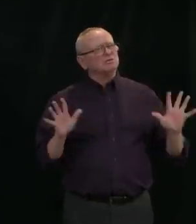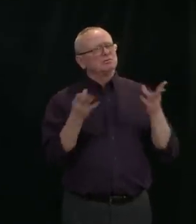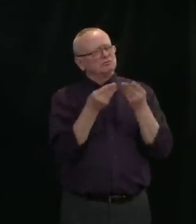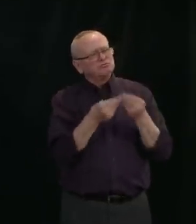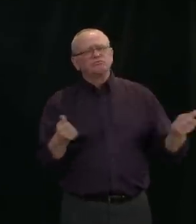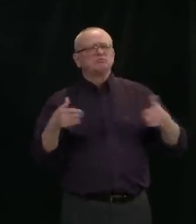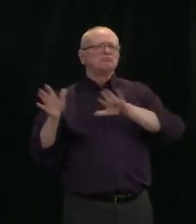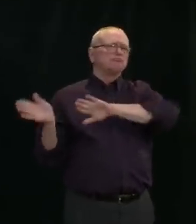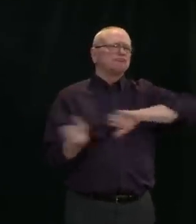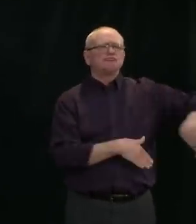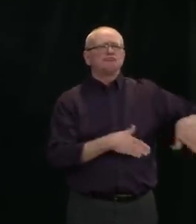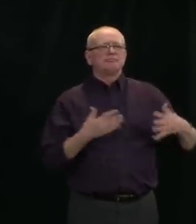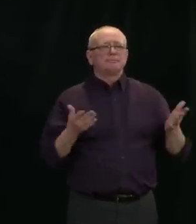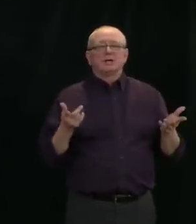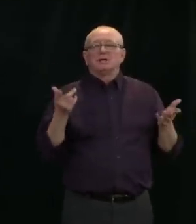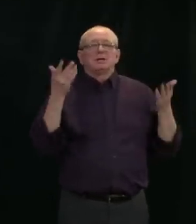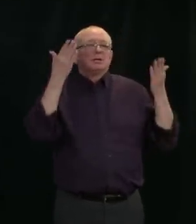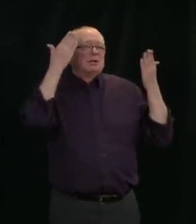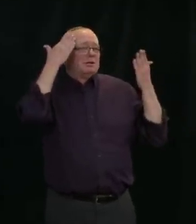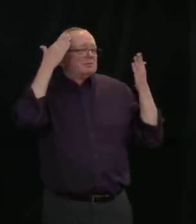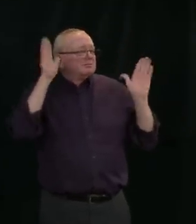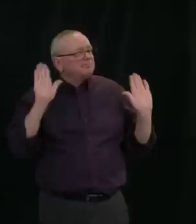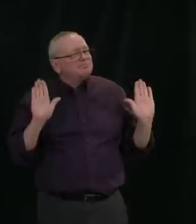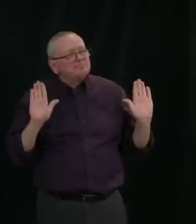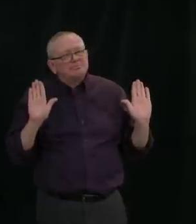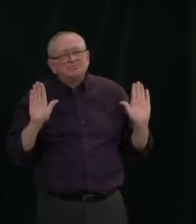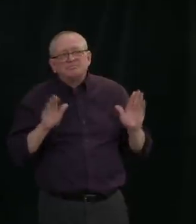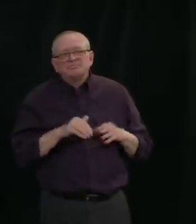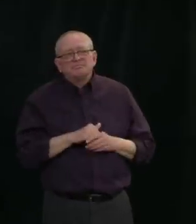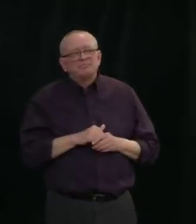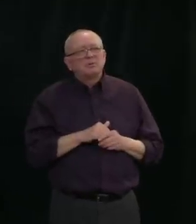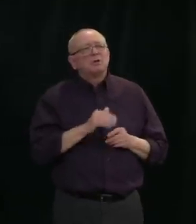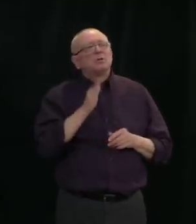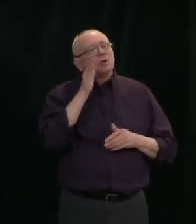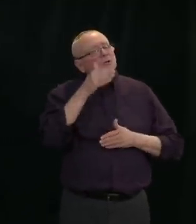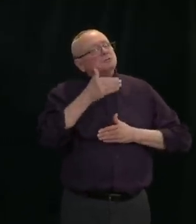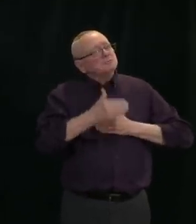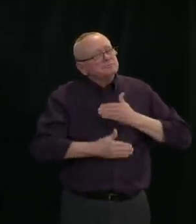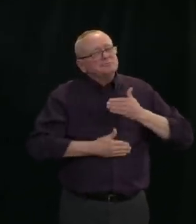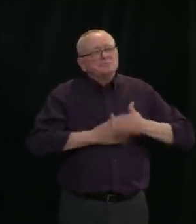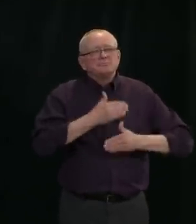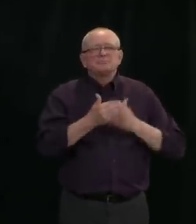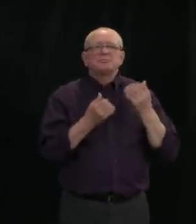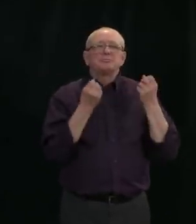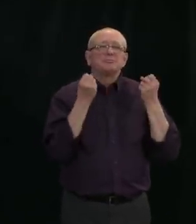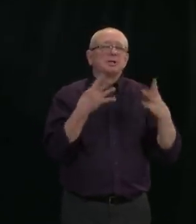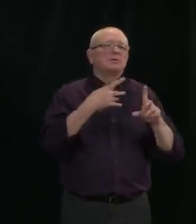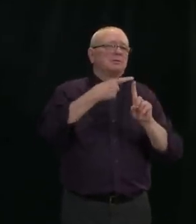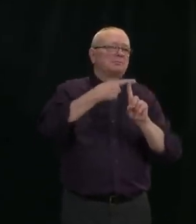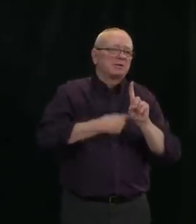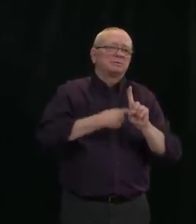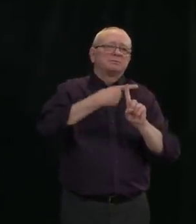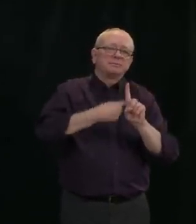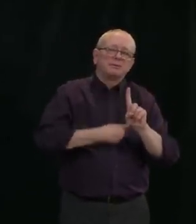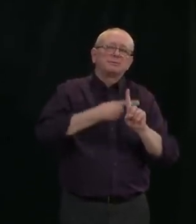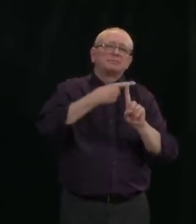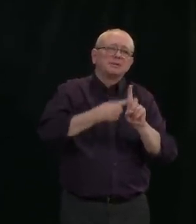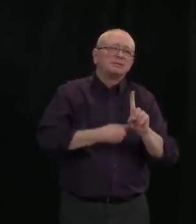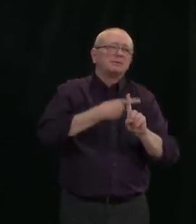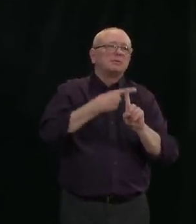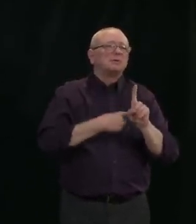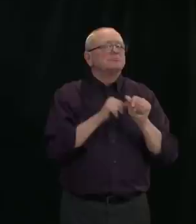many months. I know this is difficult to hear. Thank you for doing your best to adjust to the new normal